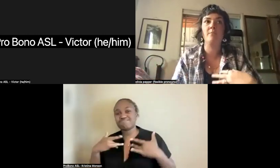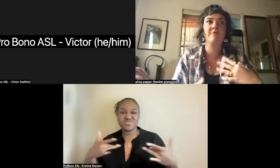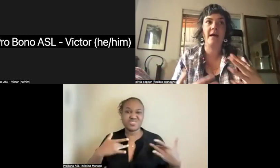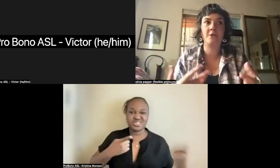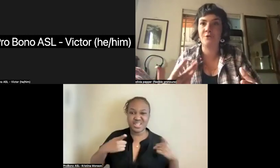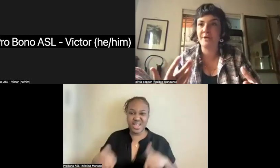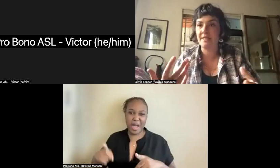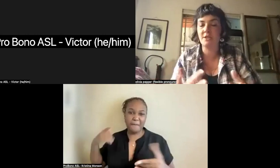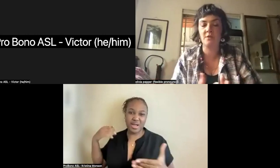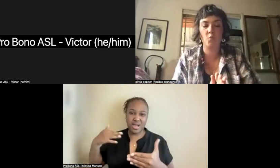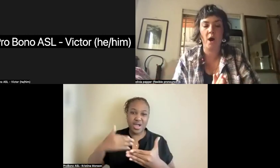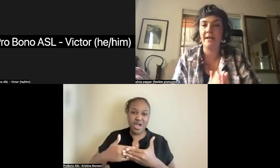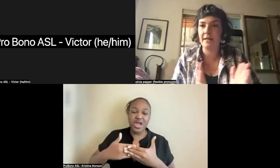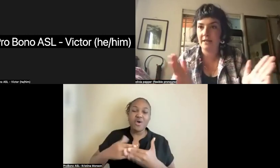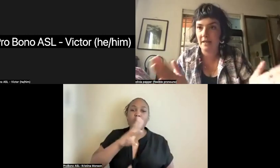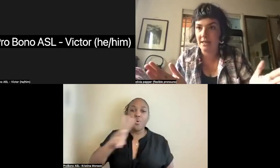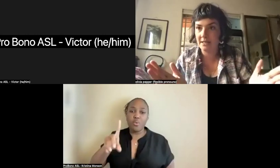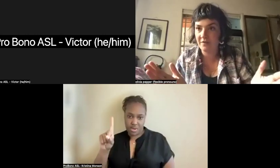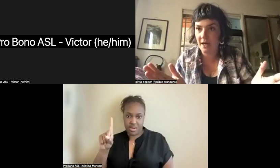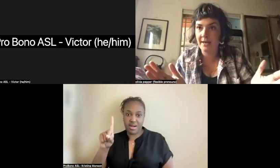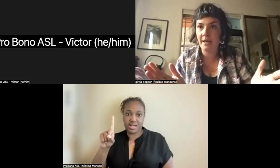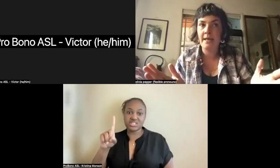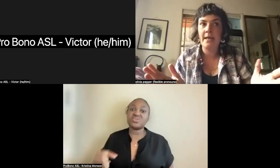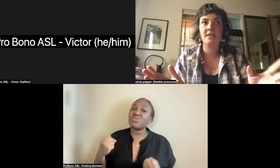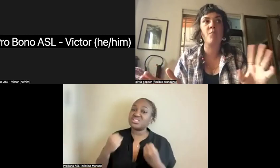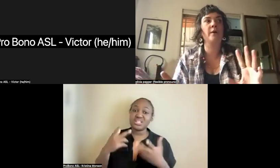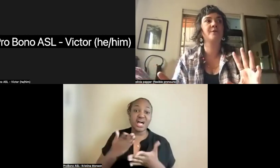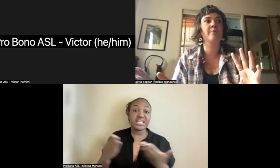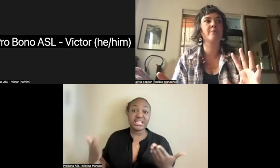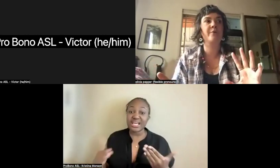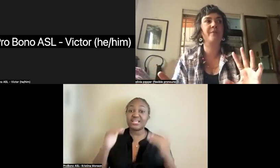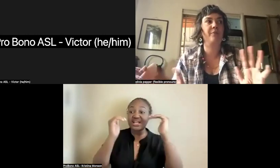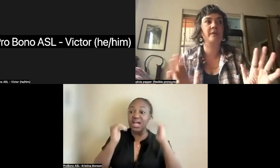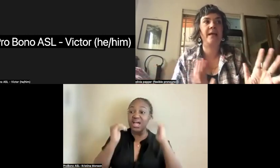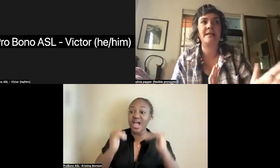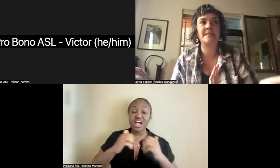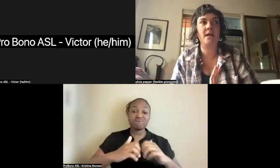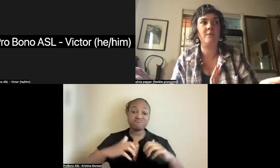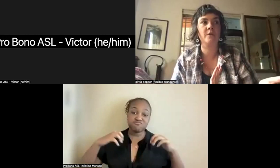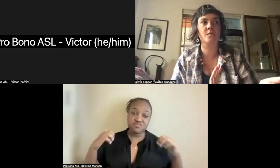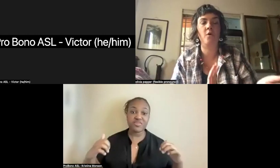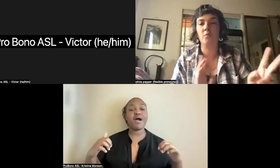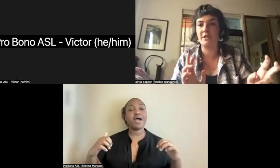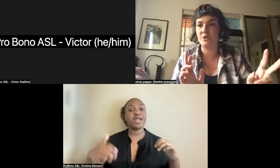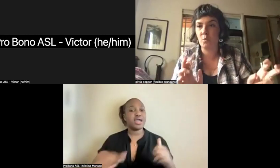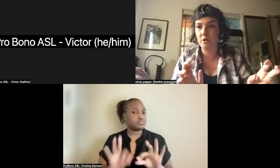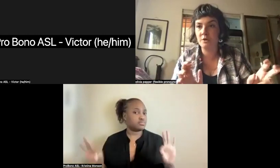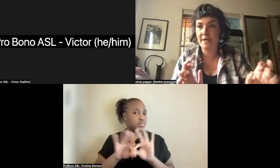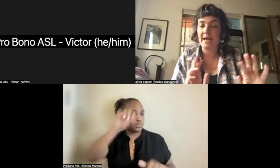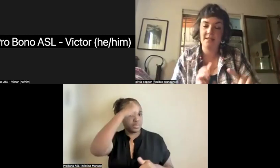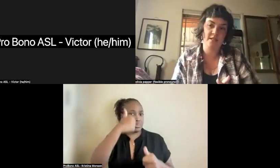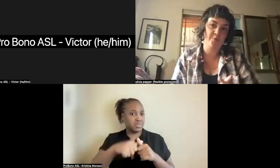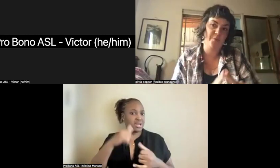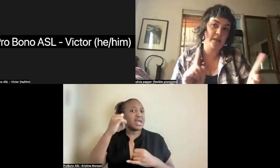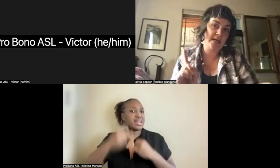factories, to the widening class divide. It's important to remember that the last time the so-called Western world